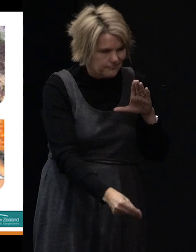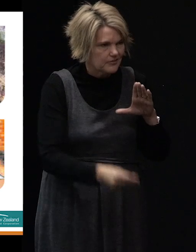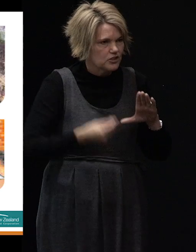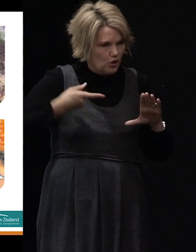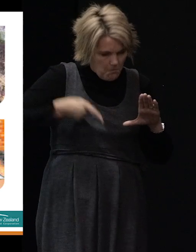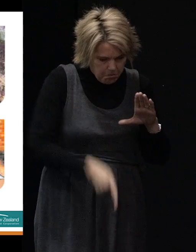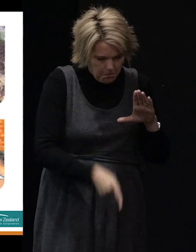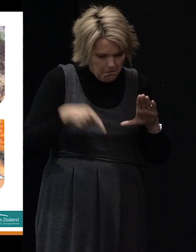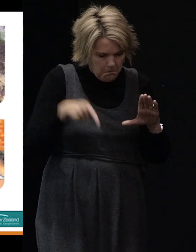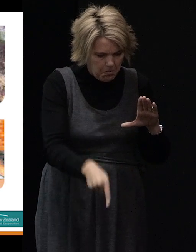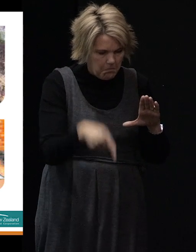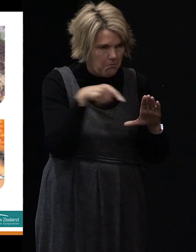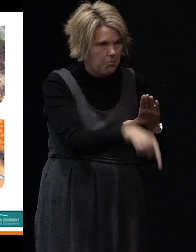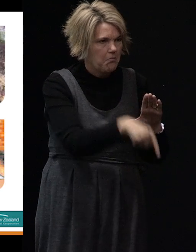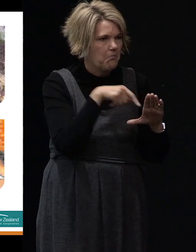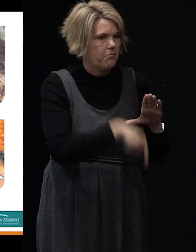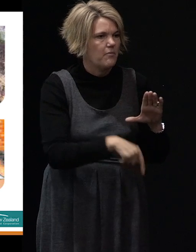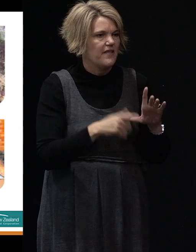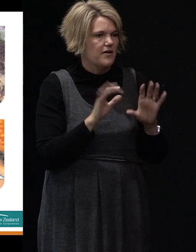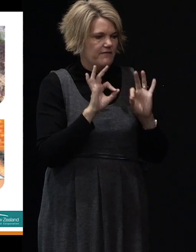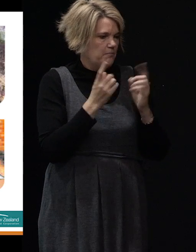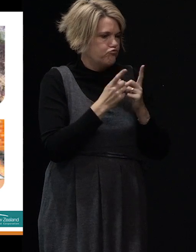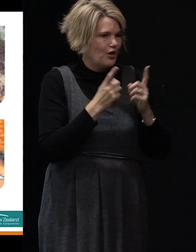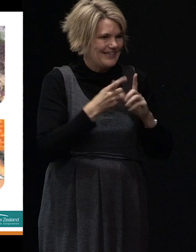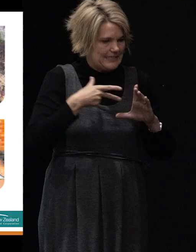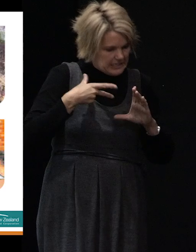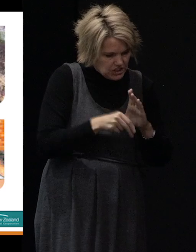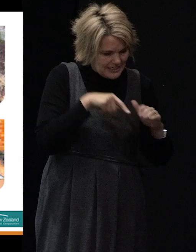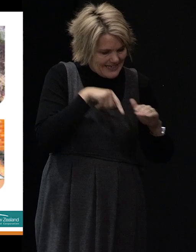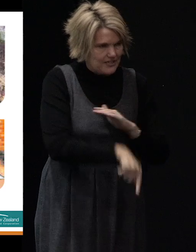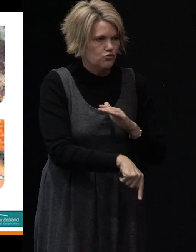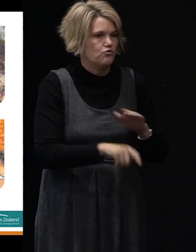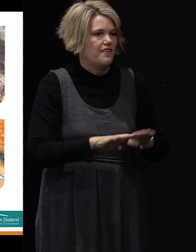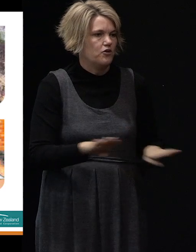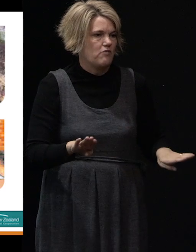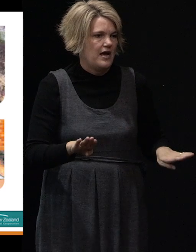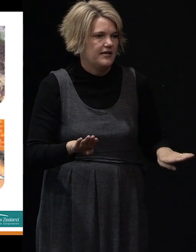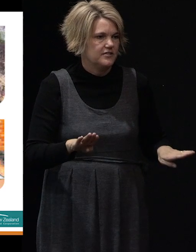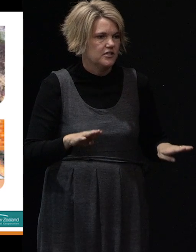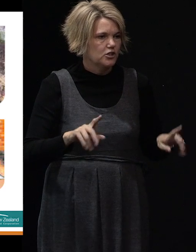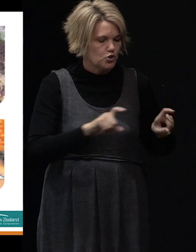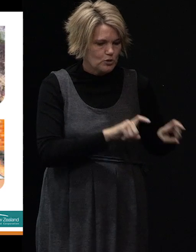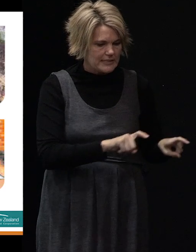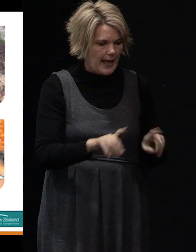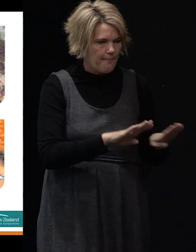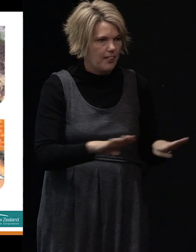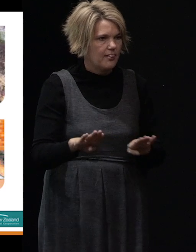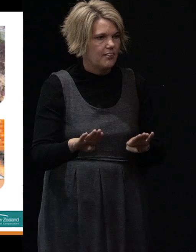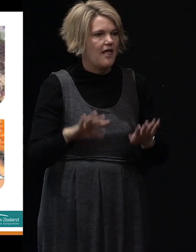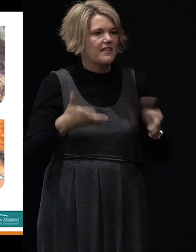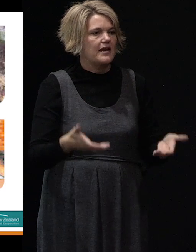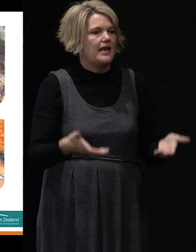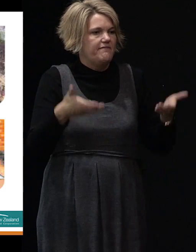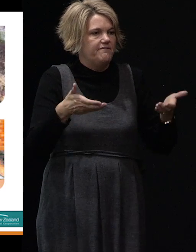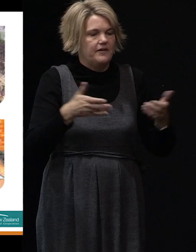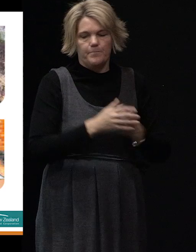a product is injected into the ground to fill voids and to stabilise the ground and lift the foundation. The one on